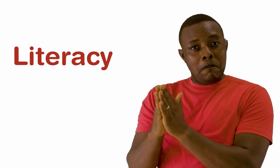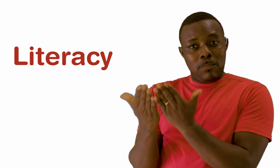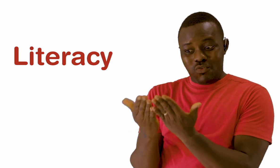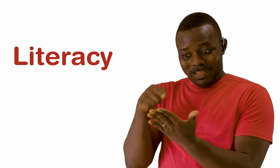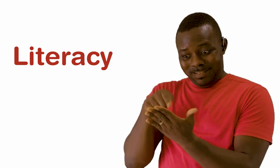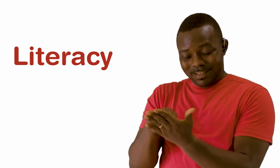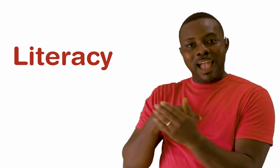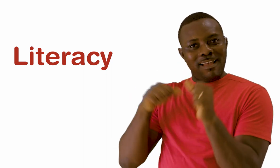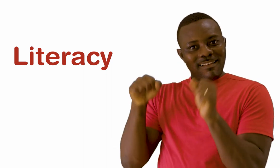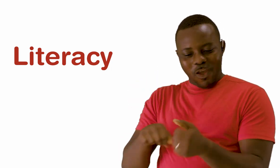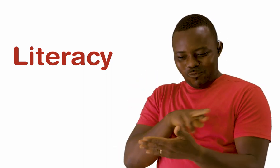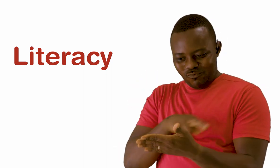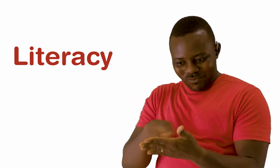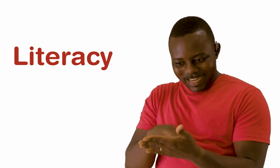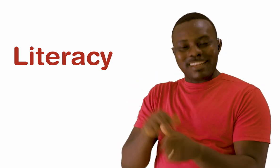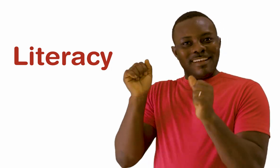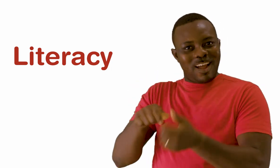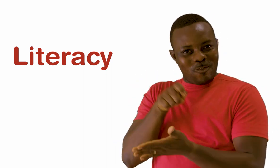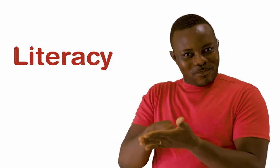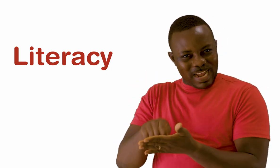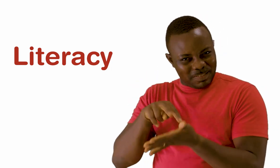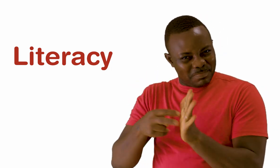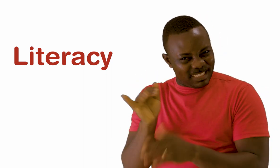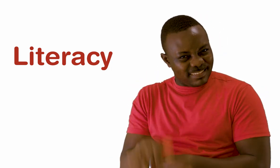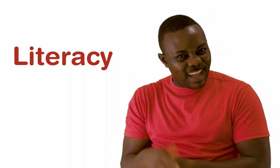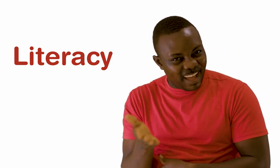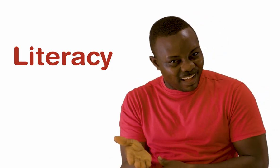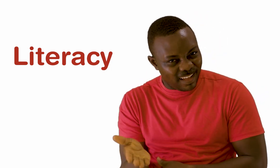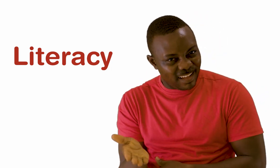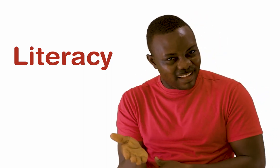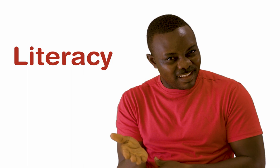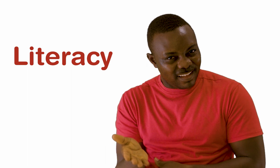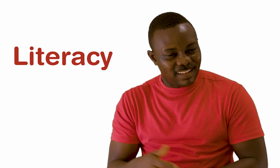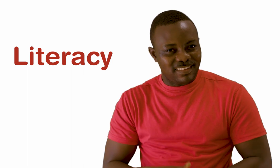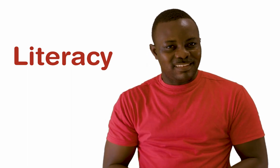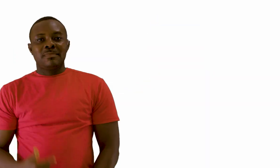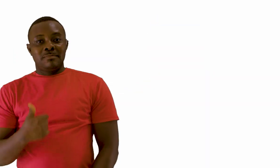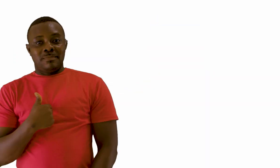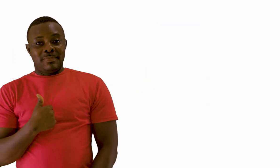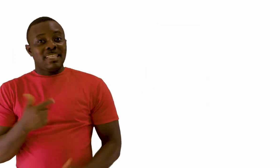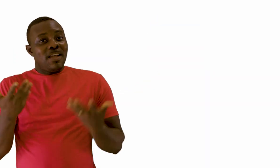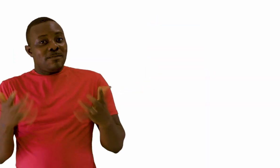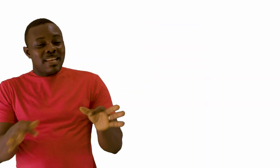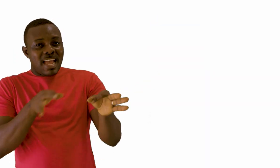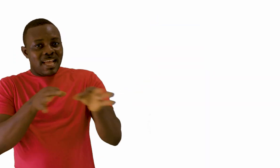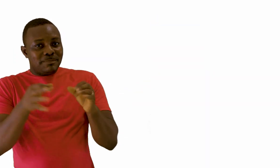comes to the word literacy, I think about books and the ability to read. Like that. I'll finish explaining the meaning of media and literacy.